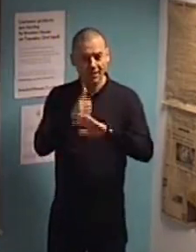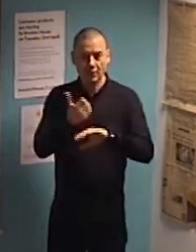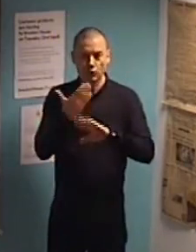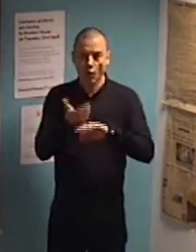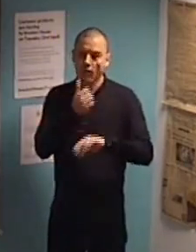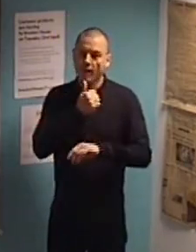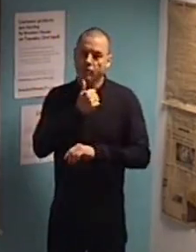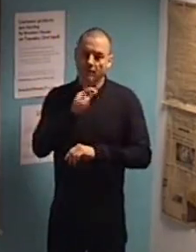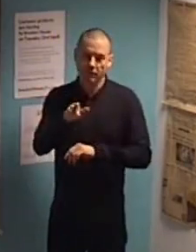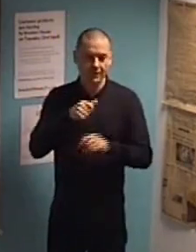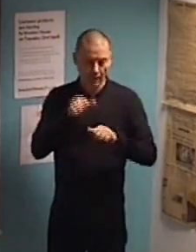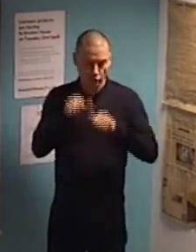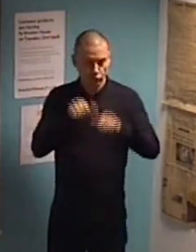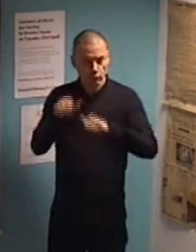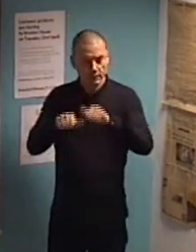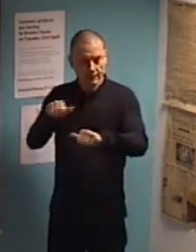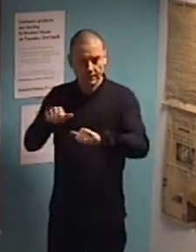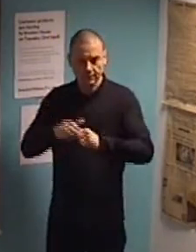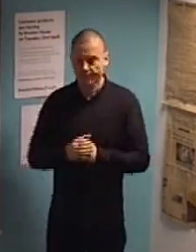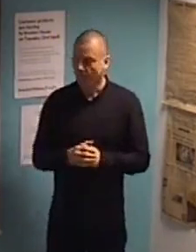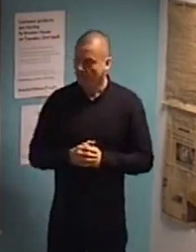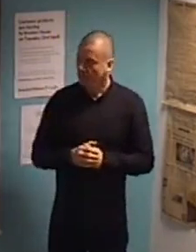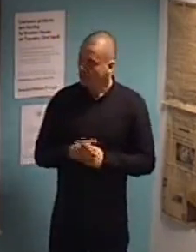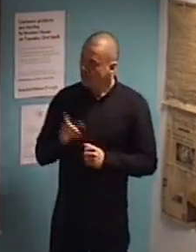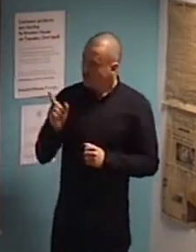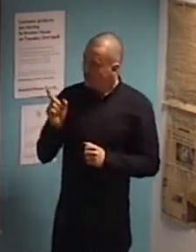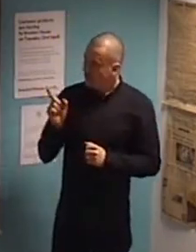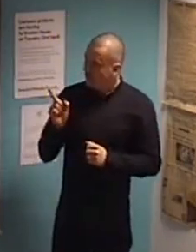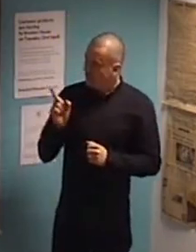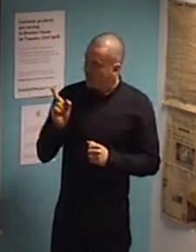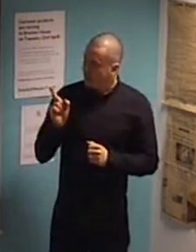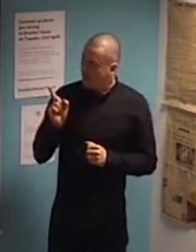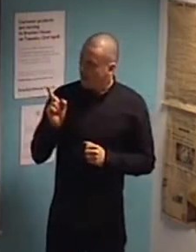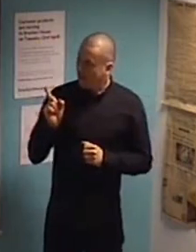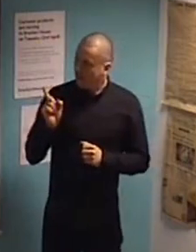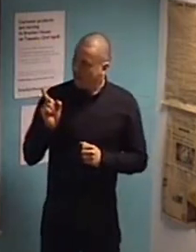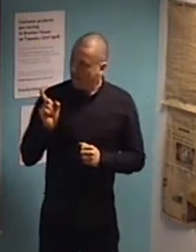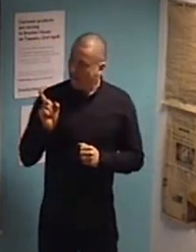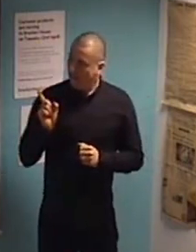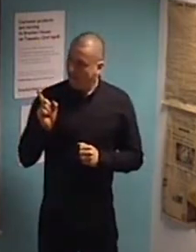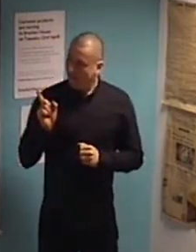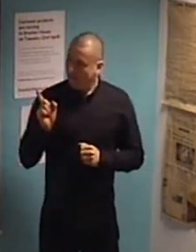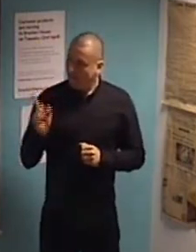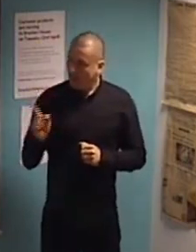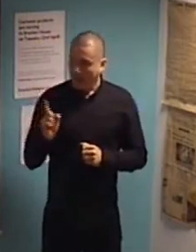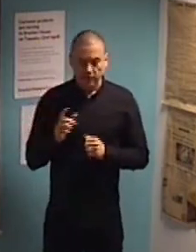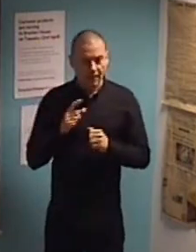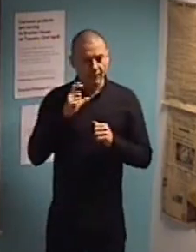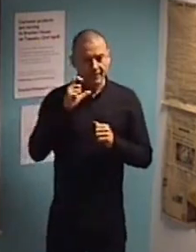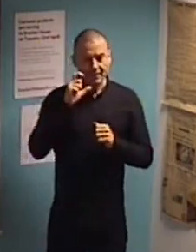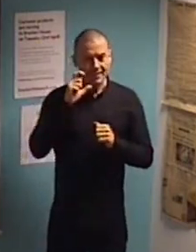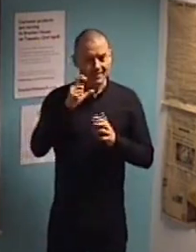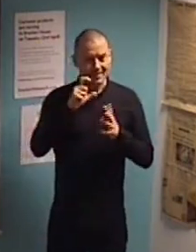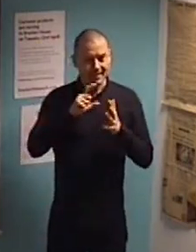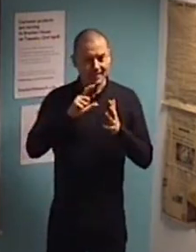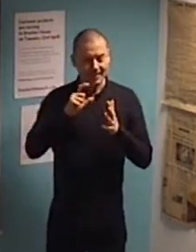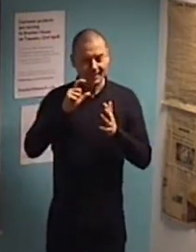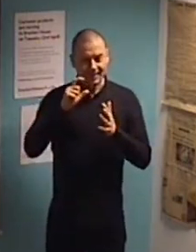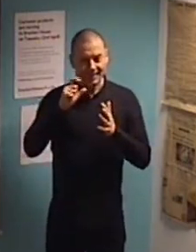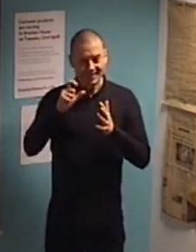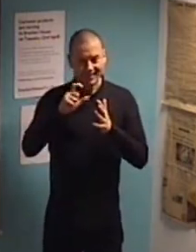yeah, and also this product, actually, we've brought the history, a record of CES within, like,